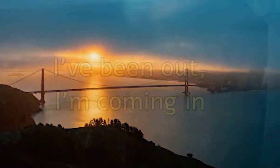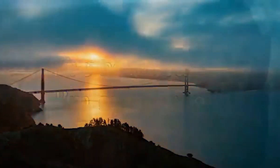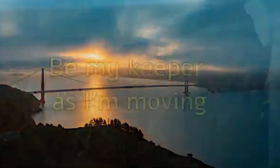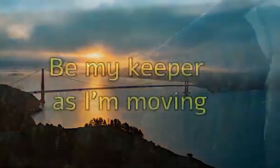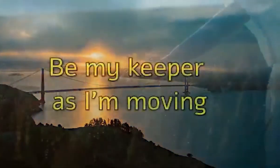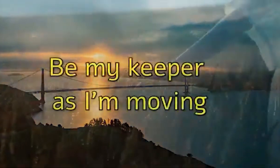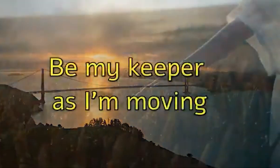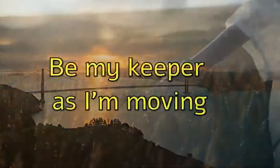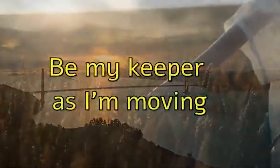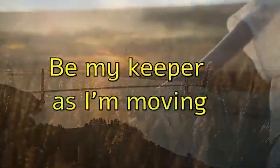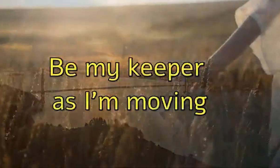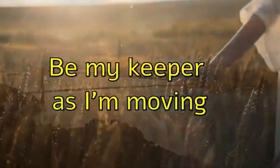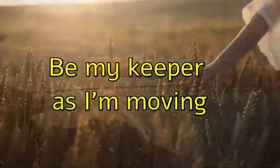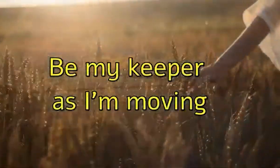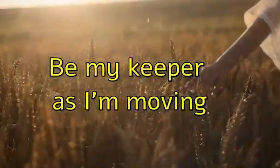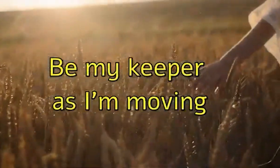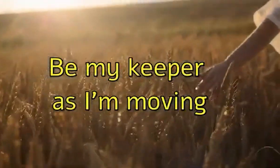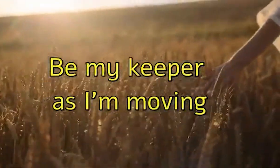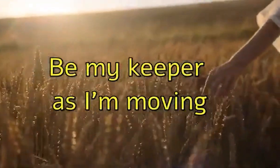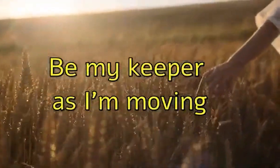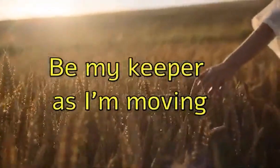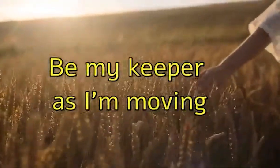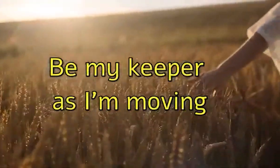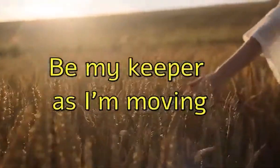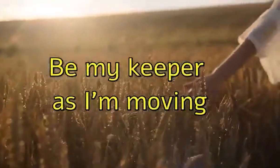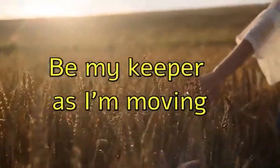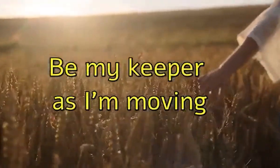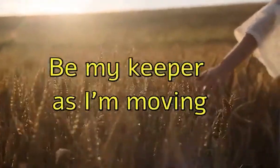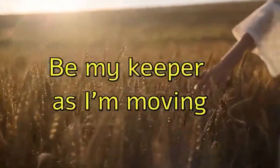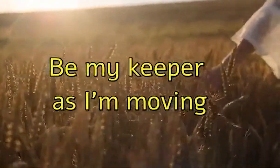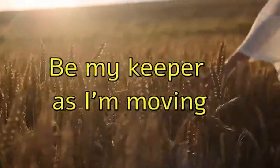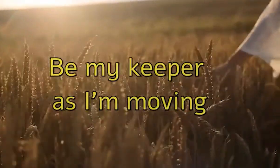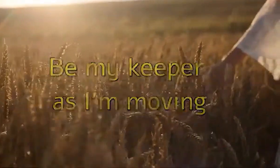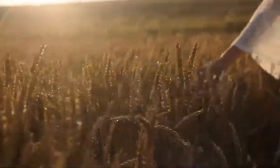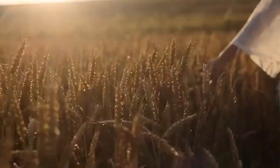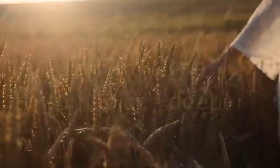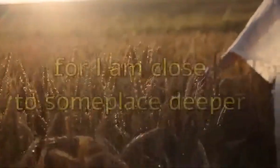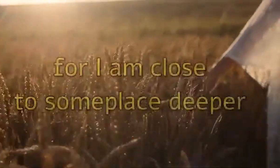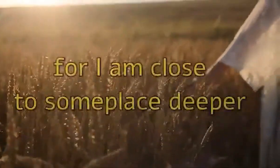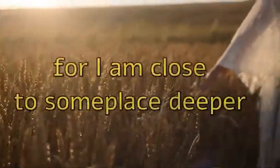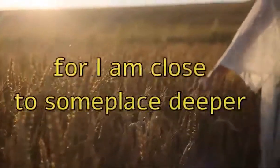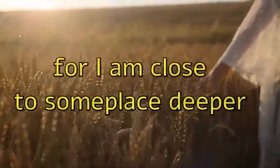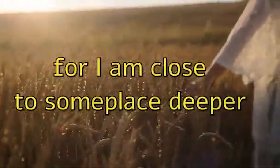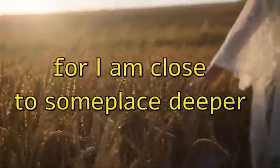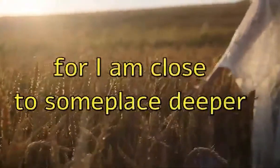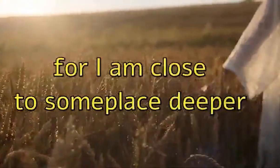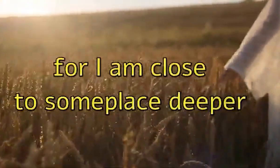be my keeper as i'm moving for i am close